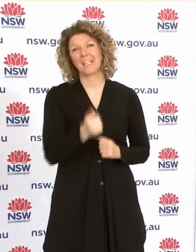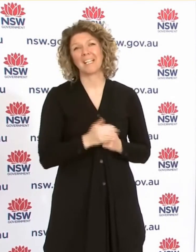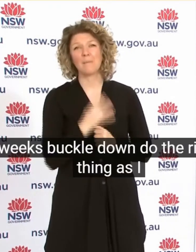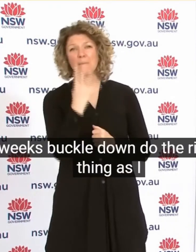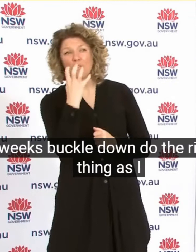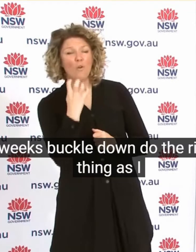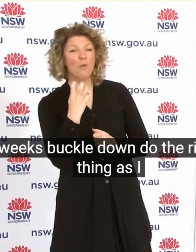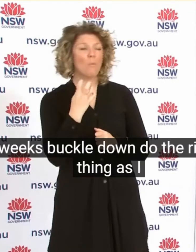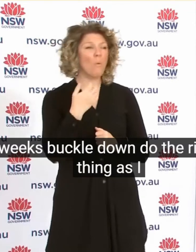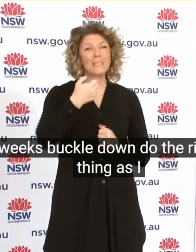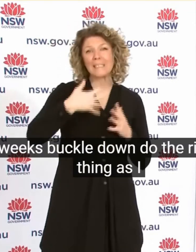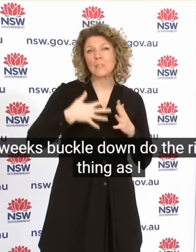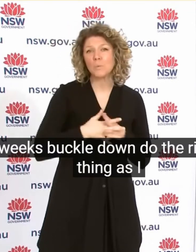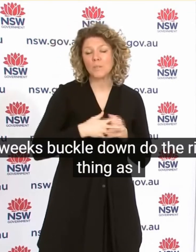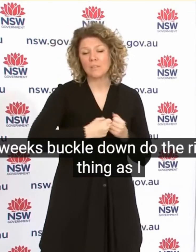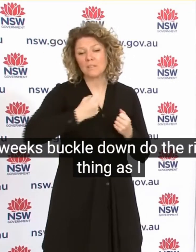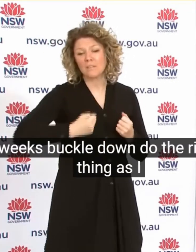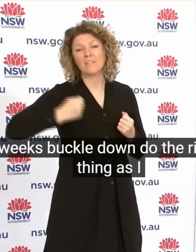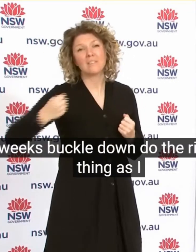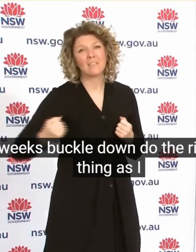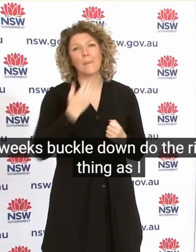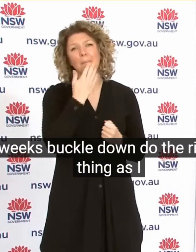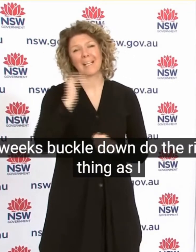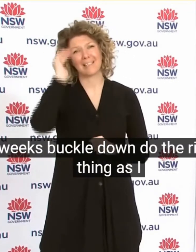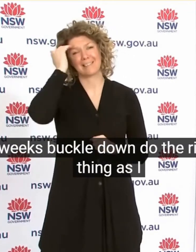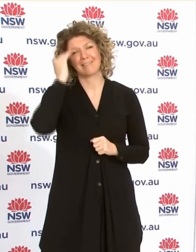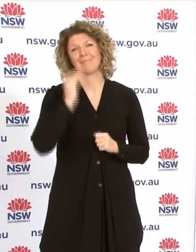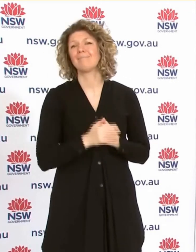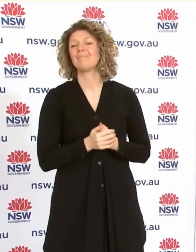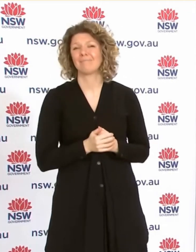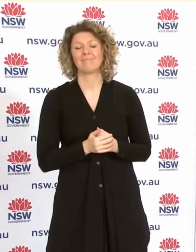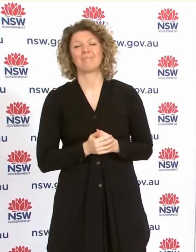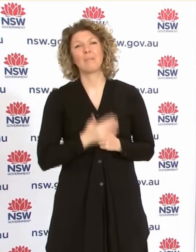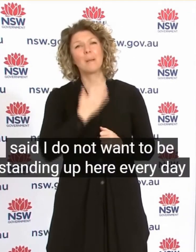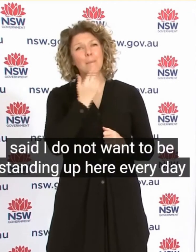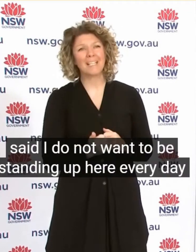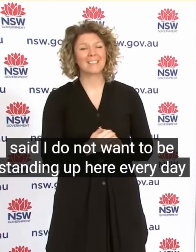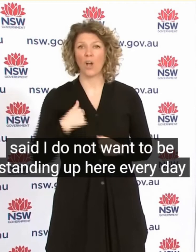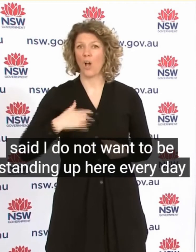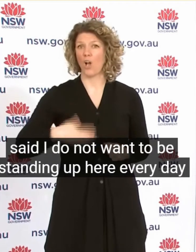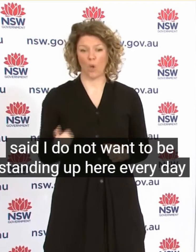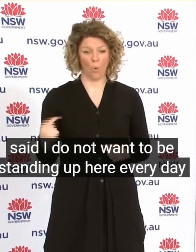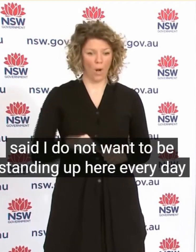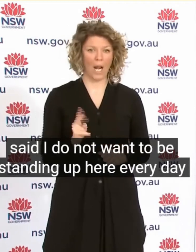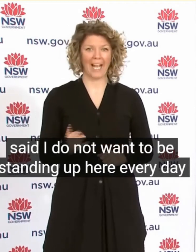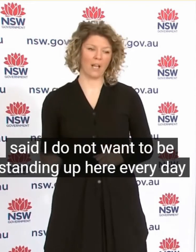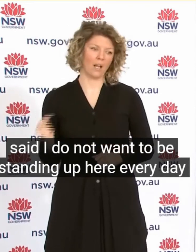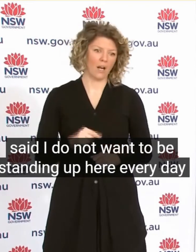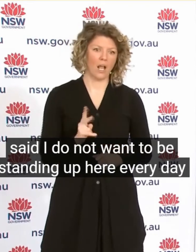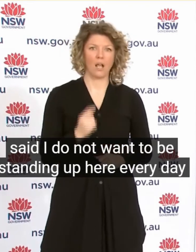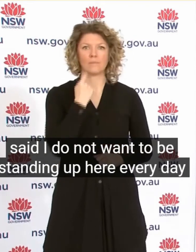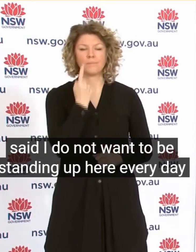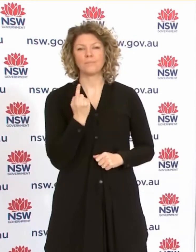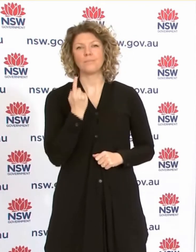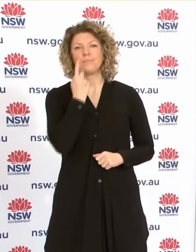s Buckle Down Do The Right Thing As I Said I Do Not Want To Be Standing Up Here Every Day